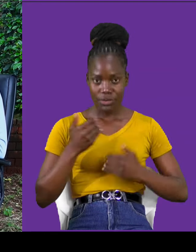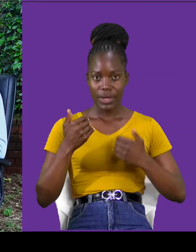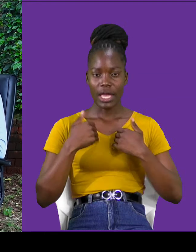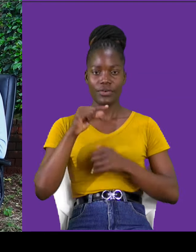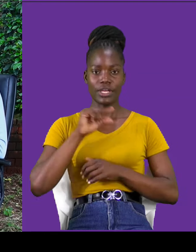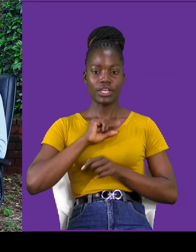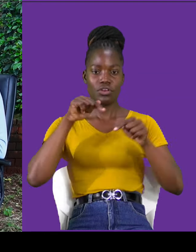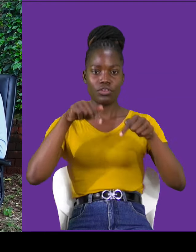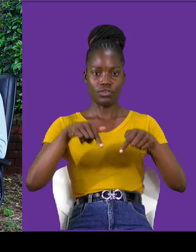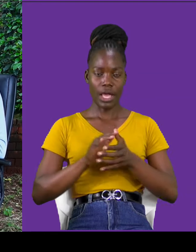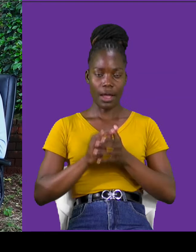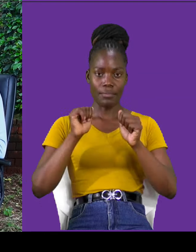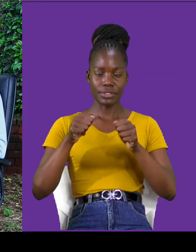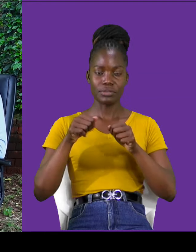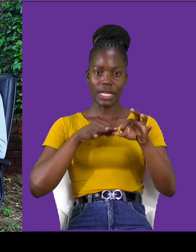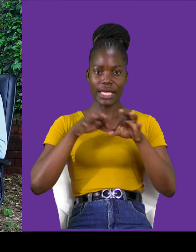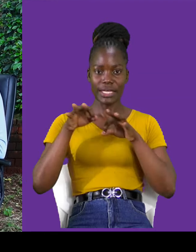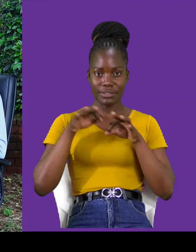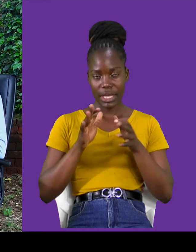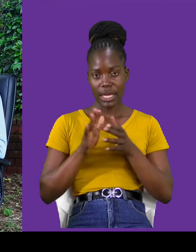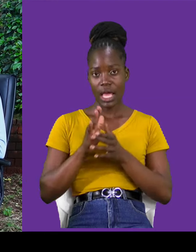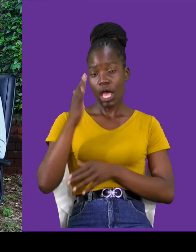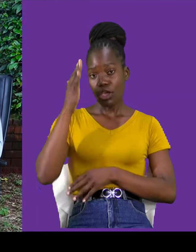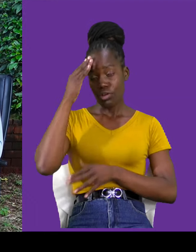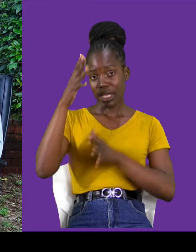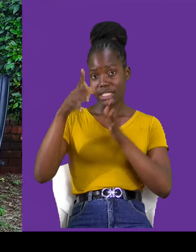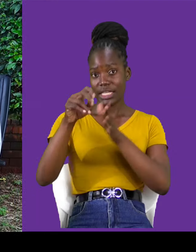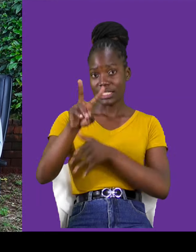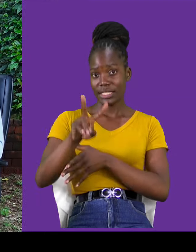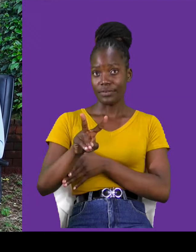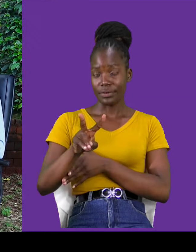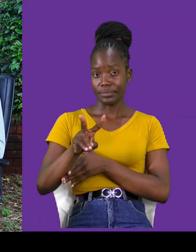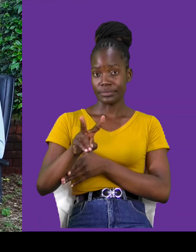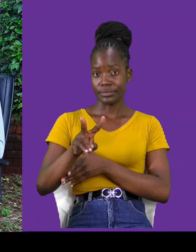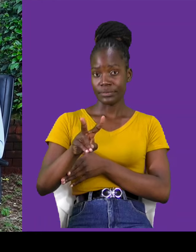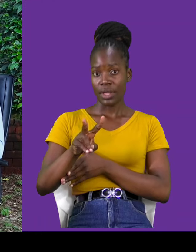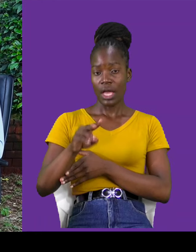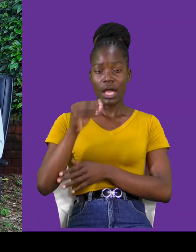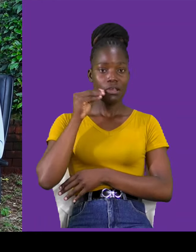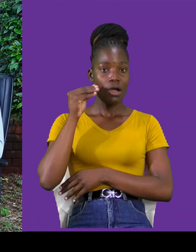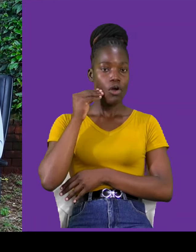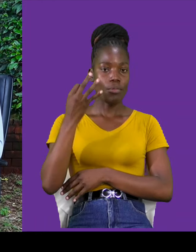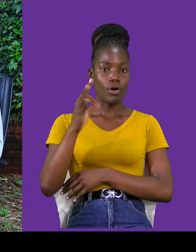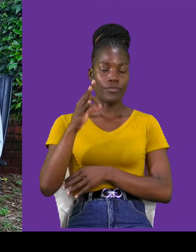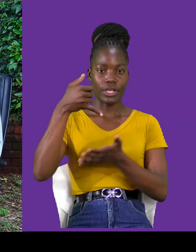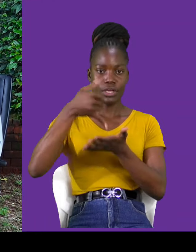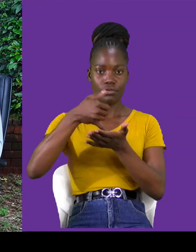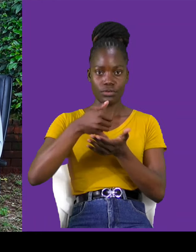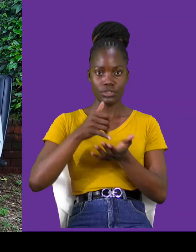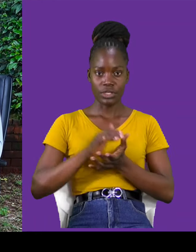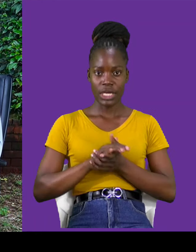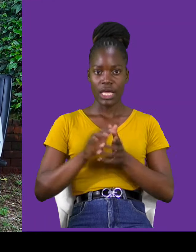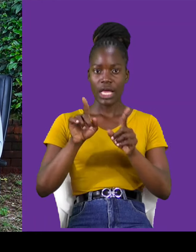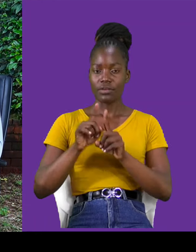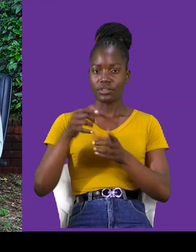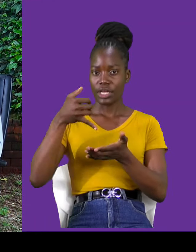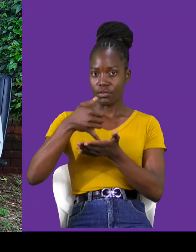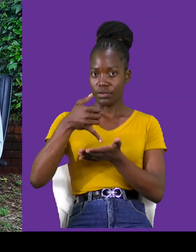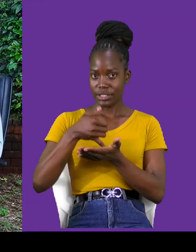that he can take us all. Because, you know, accessibility is a home of inclusion, and inclusivity is